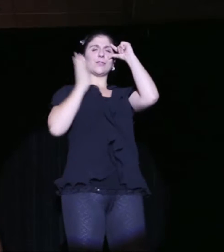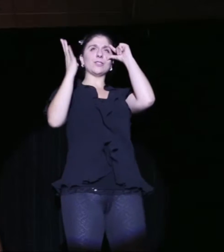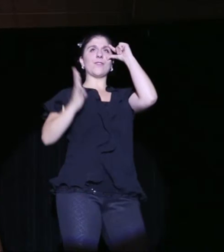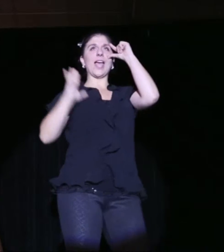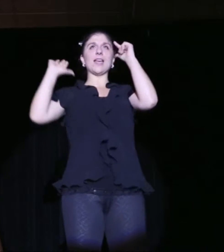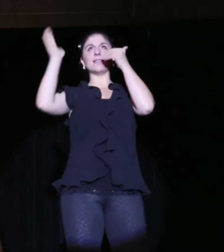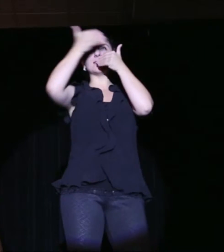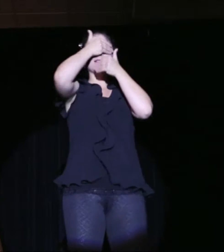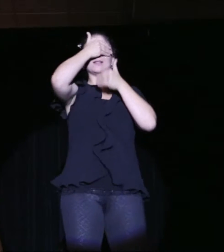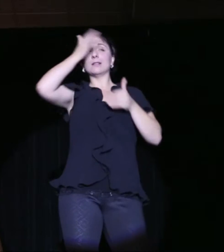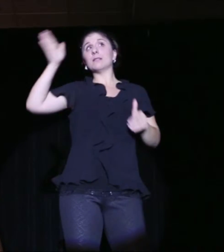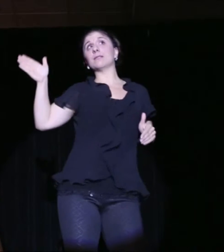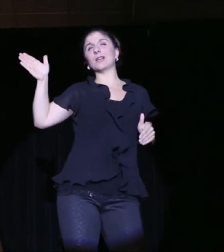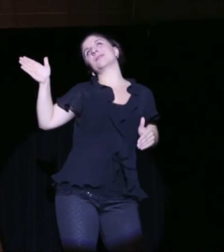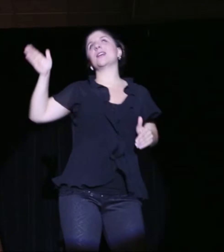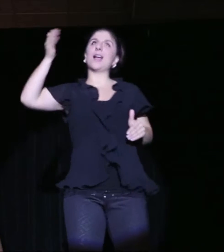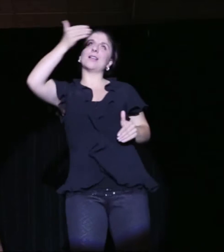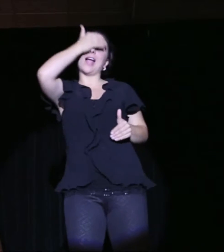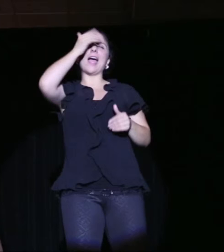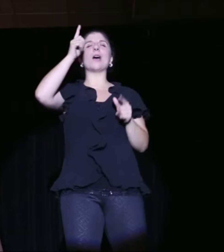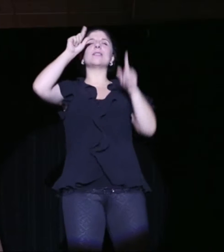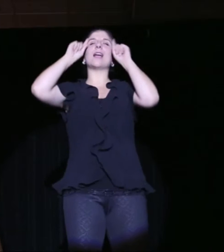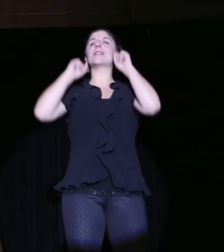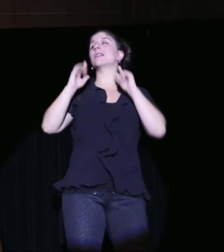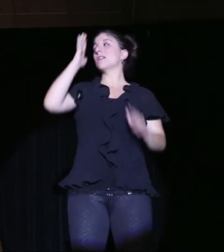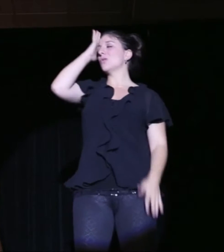a privilege. Like, it's just amazing. love it.